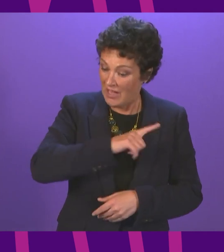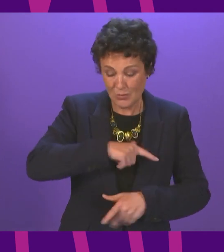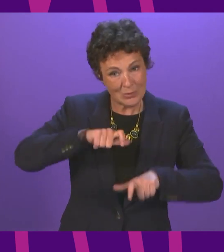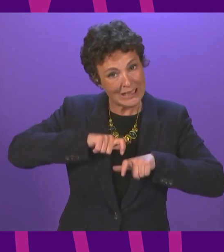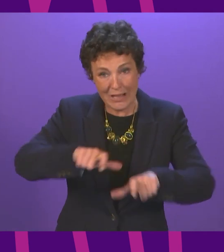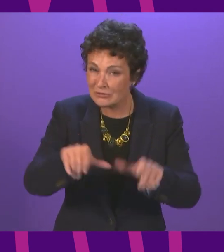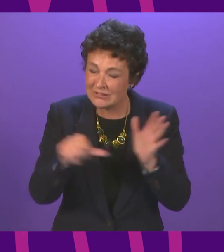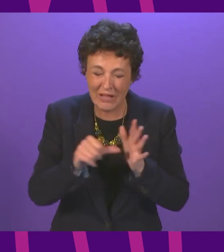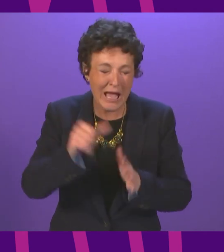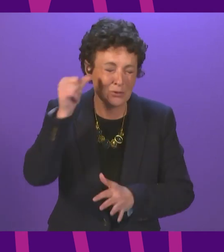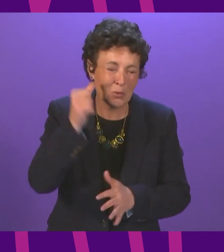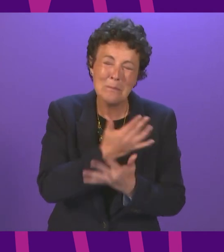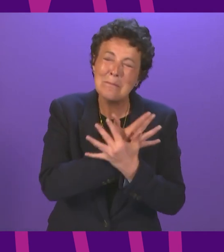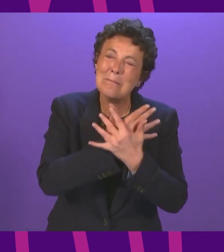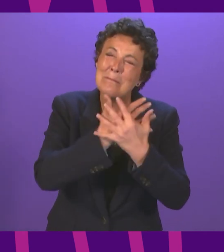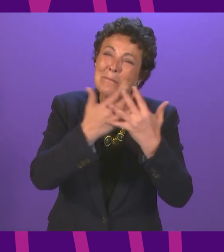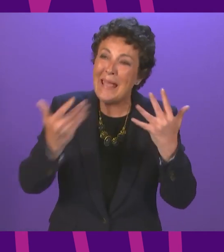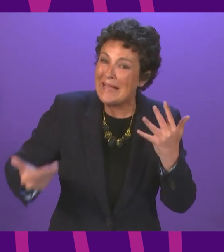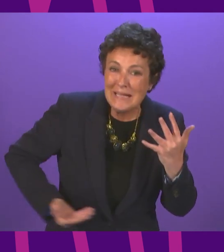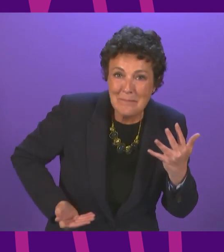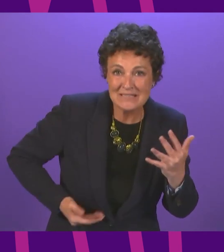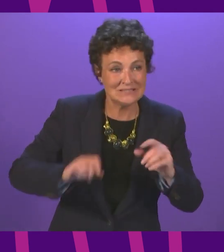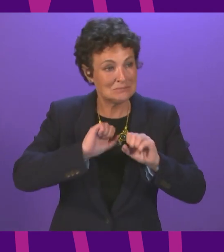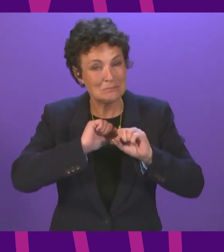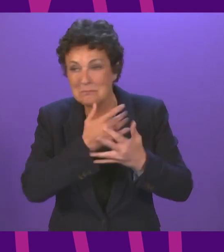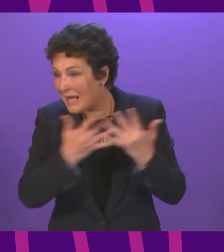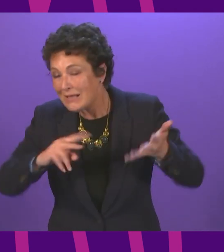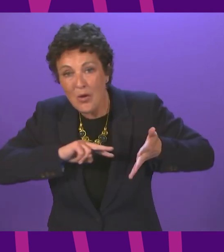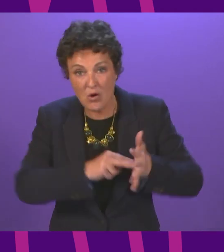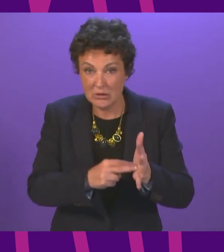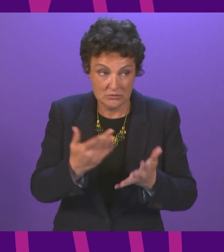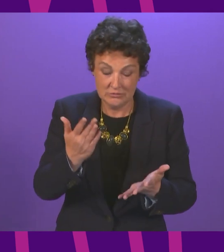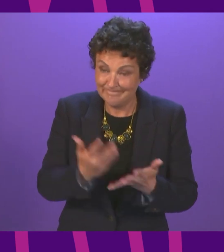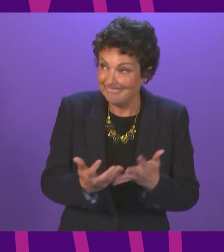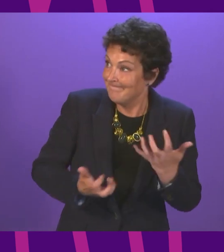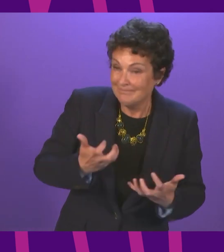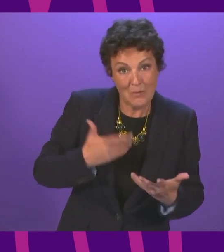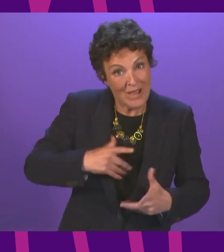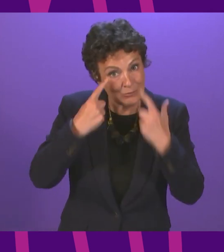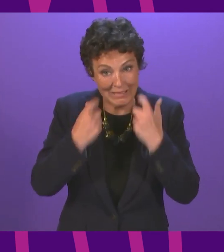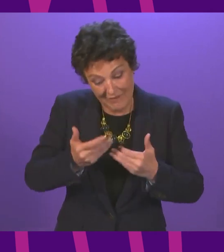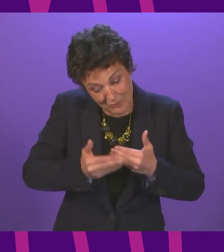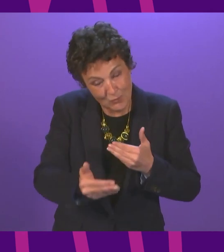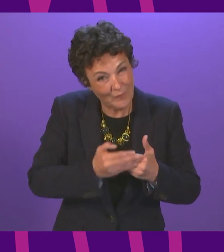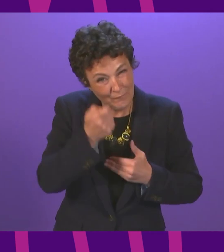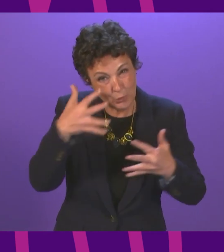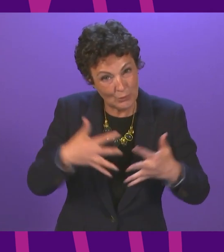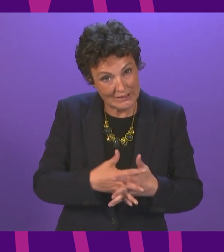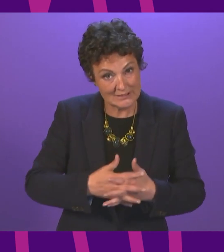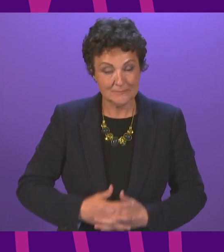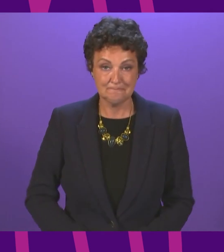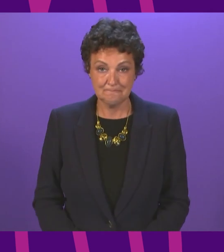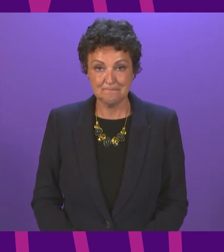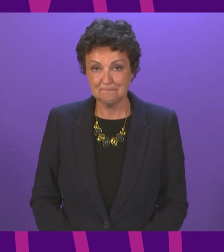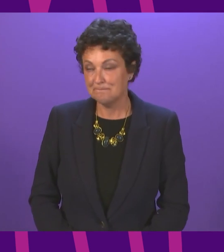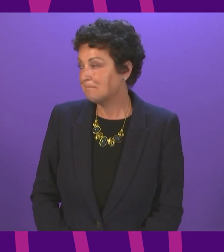it is for many sectors, that we have to continue to be cautious as we navigate our way through these next few weeks. Move on to supplementaries.